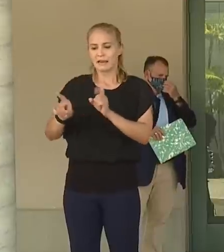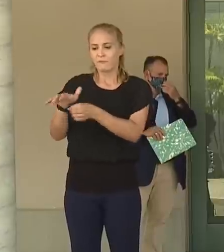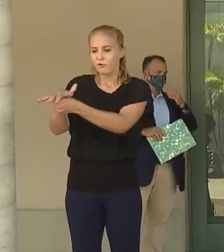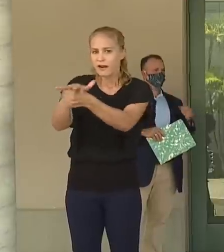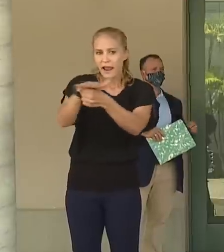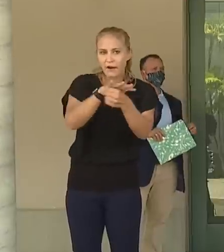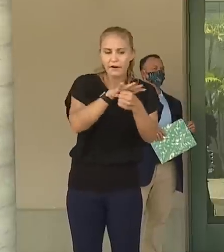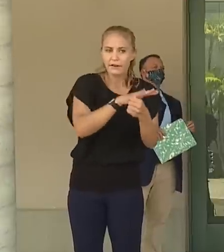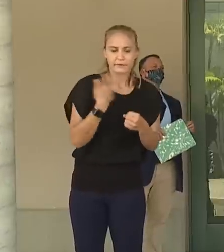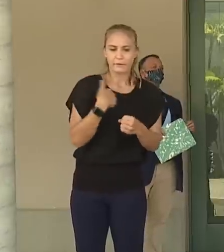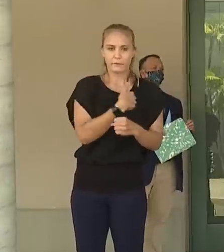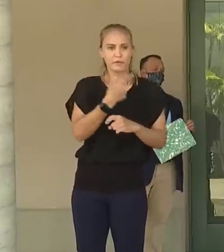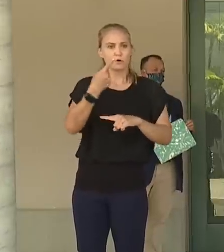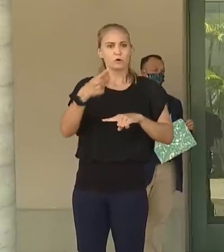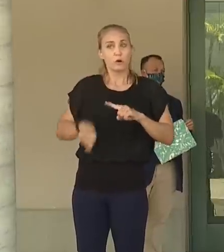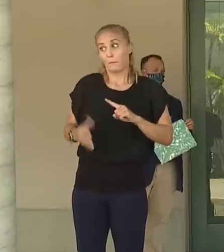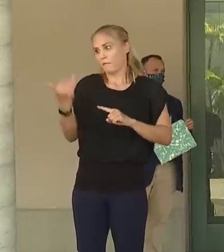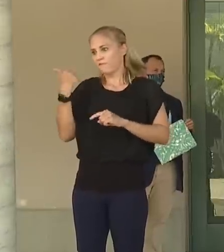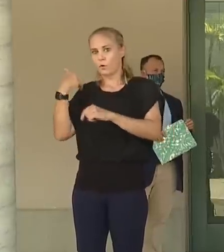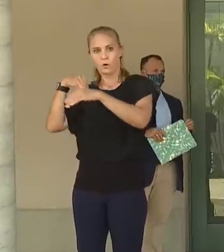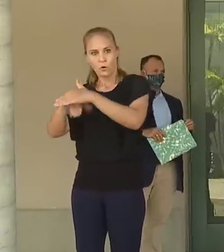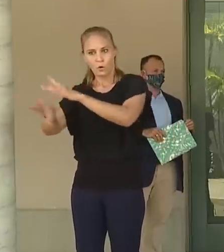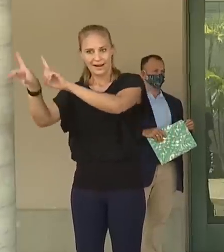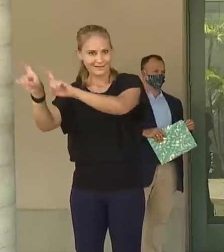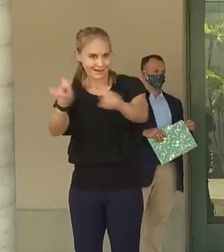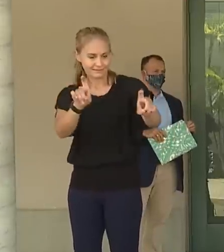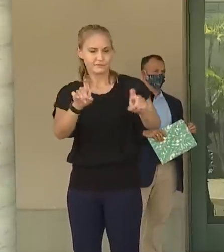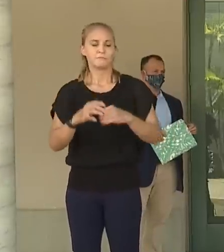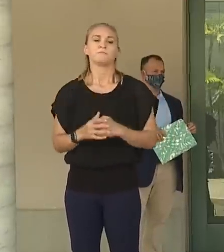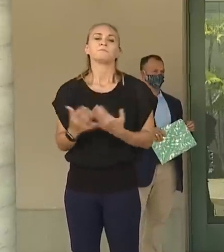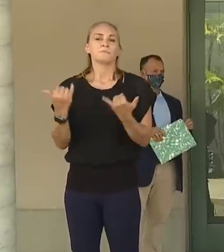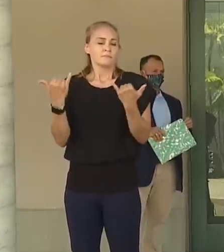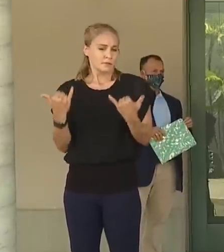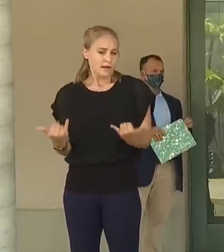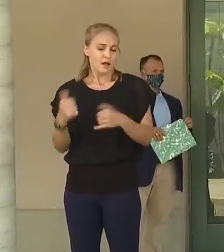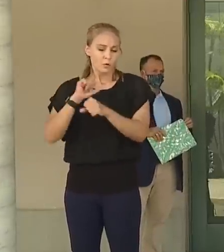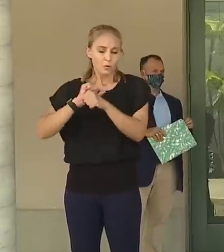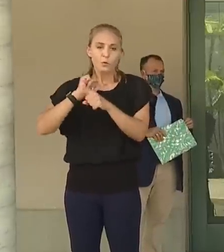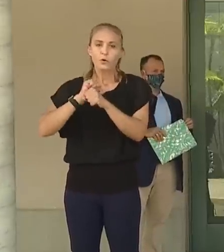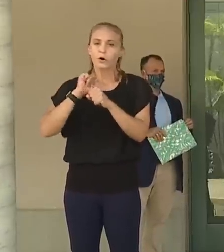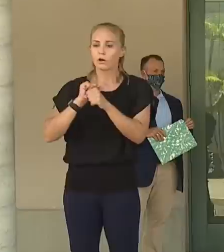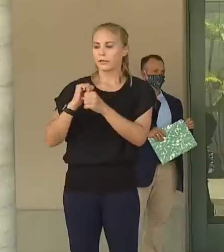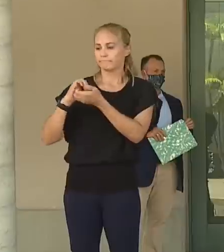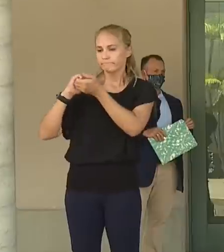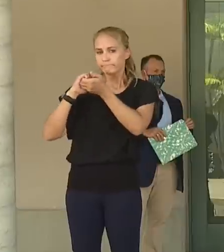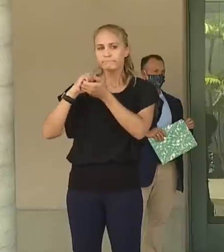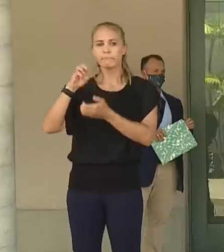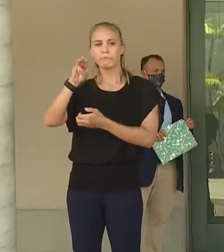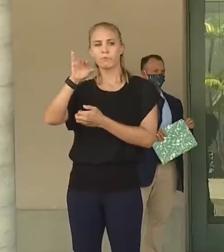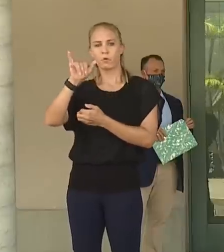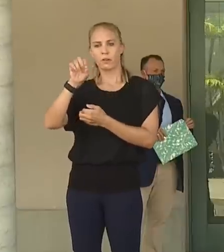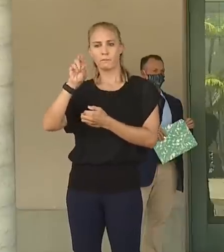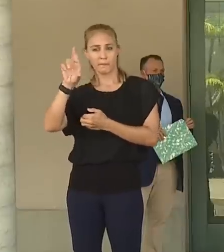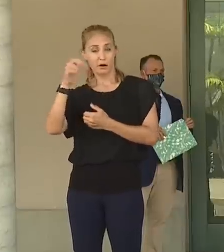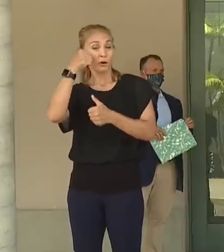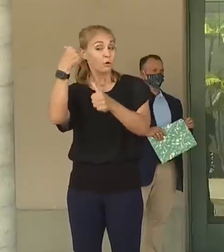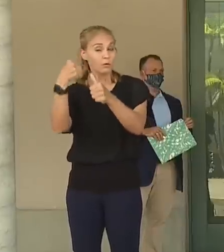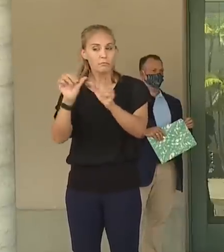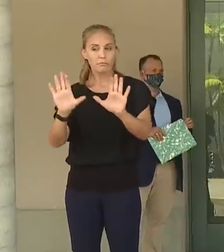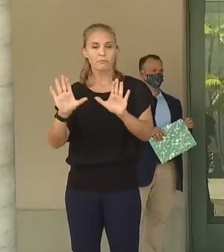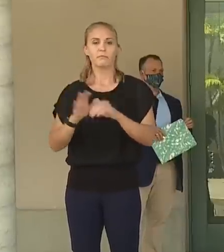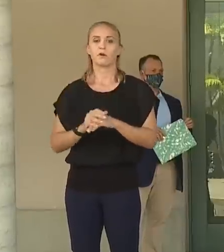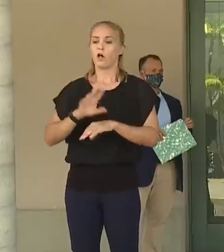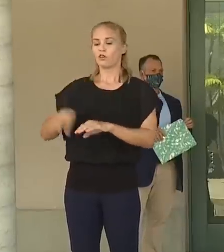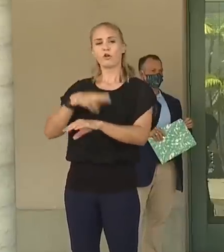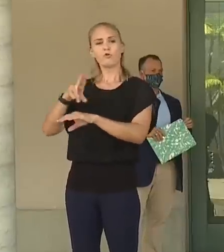not otherwise have the opportunity. So we are working with the Mayor. And remember, the normal